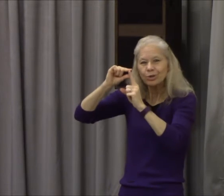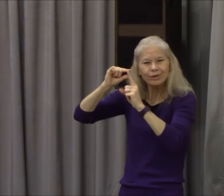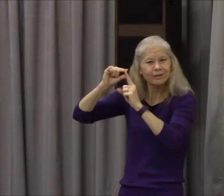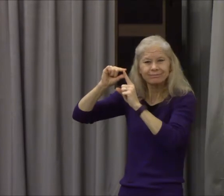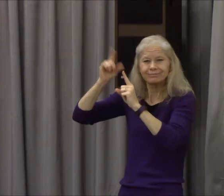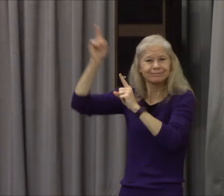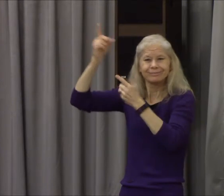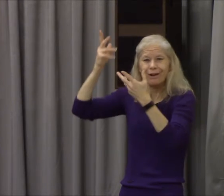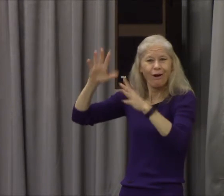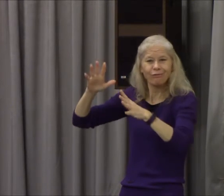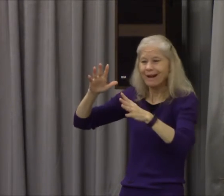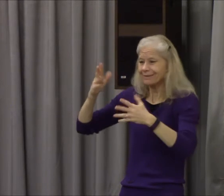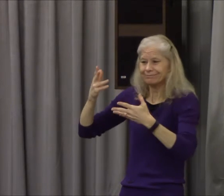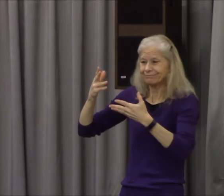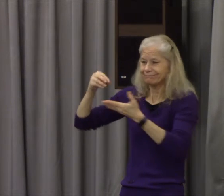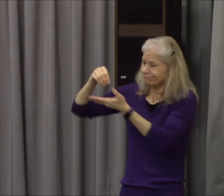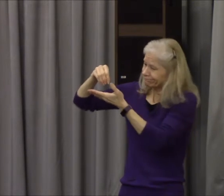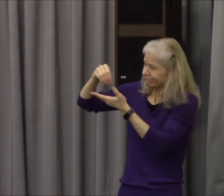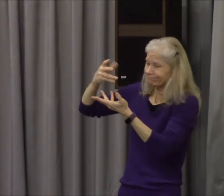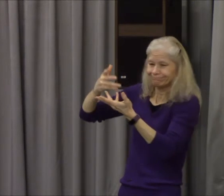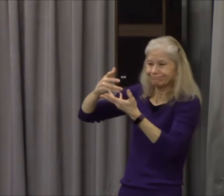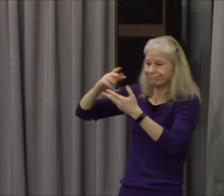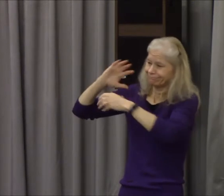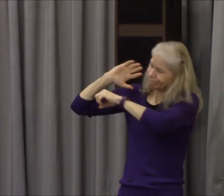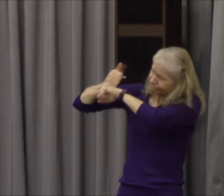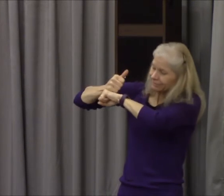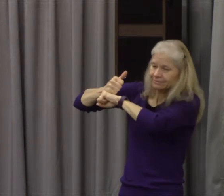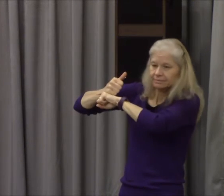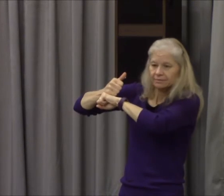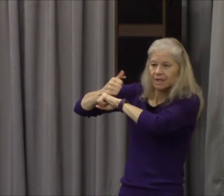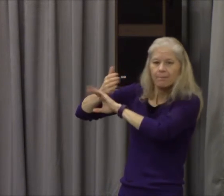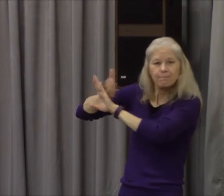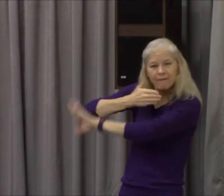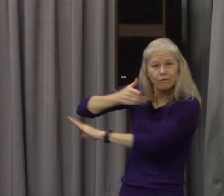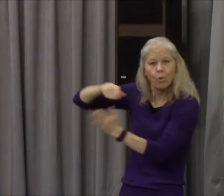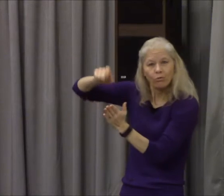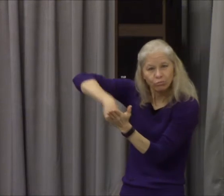word of God we have a word of plastic my grandkids have it my